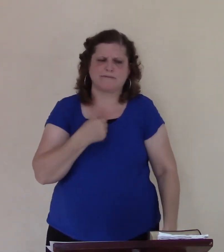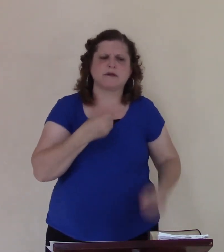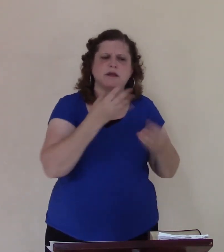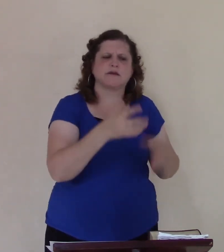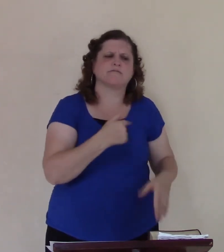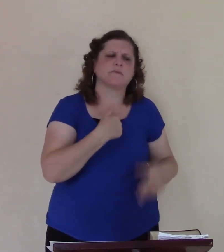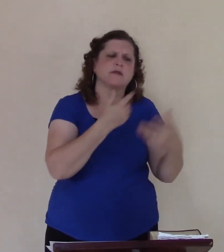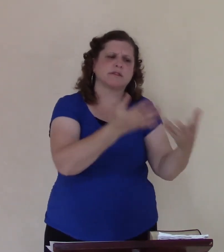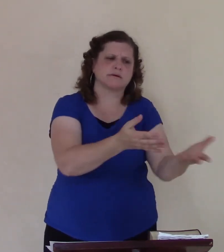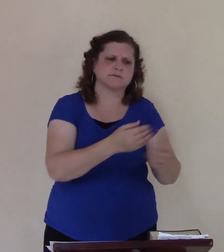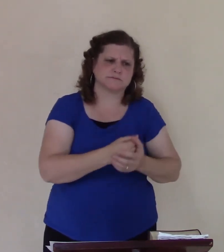for what